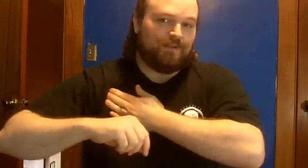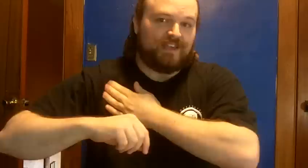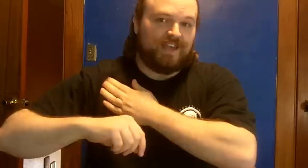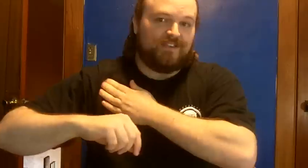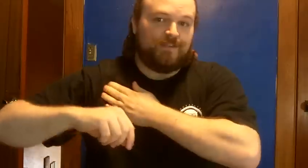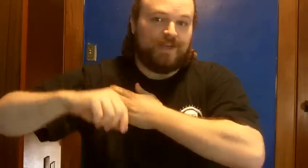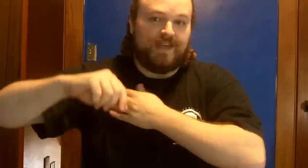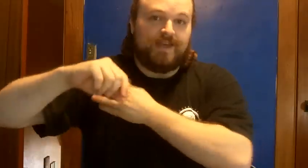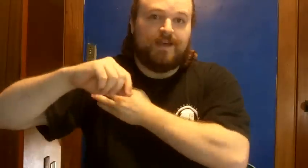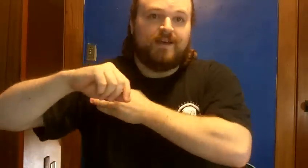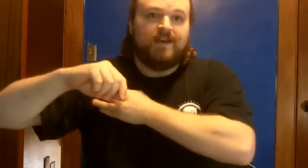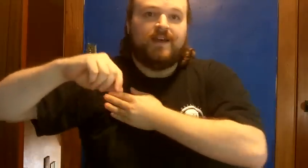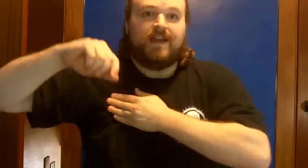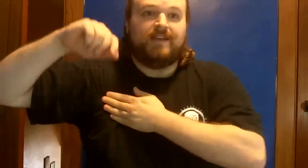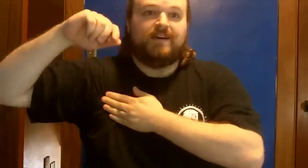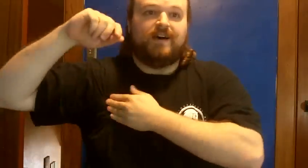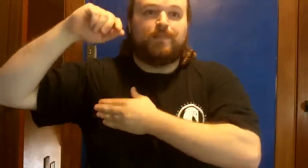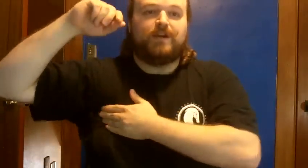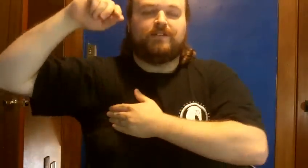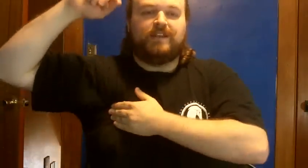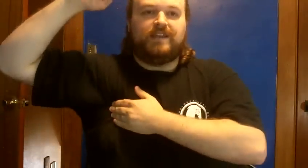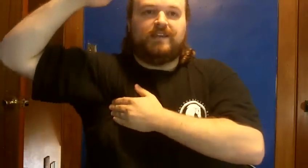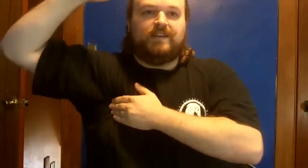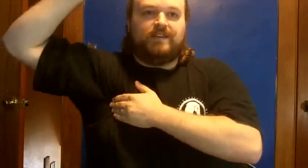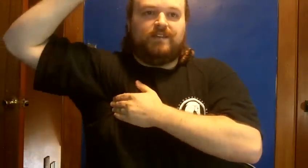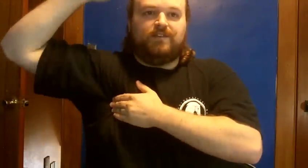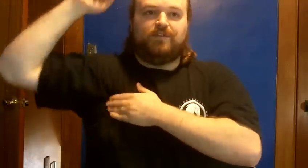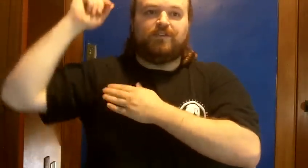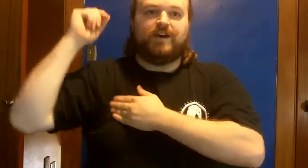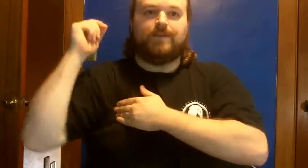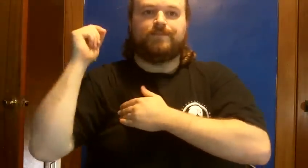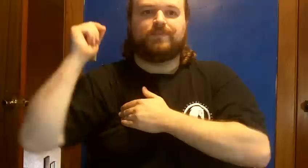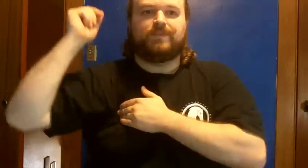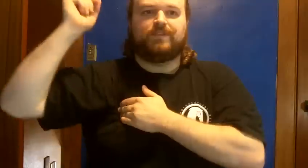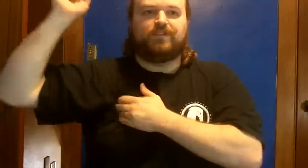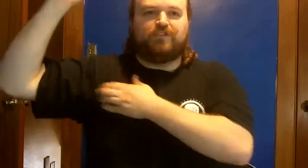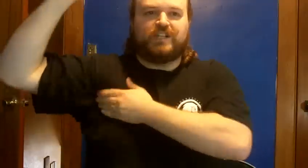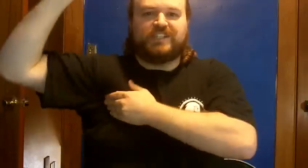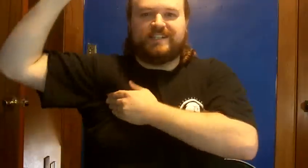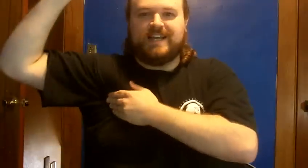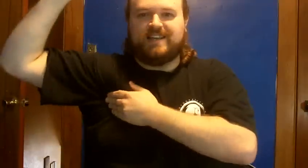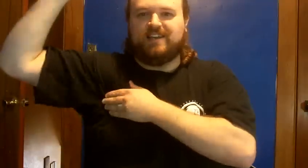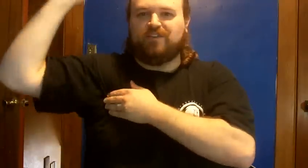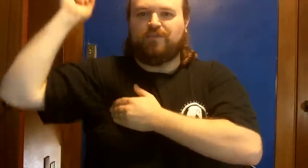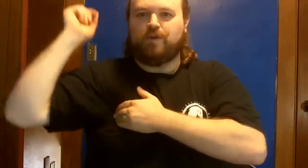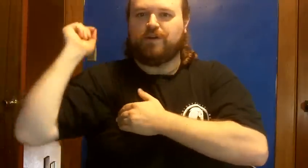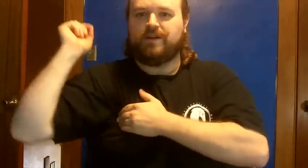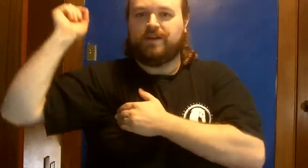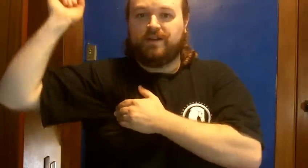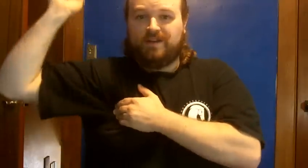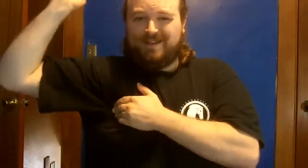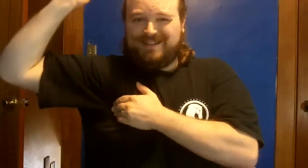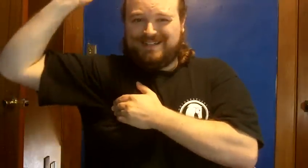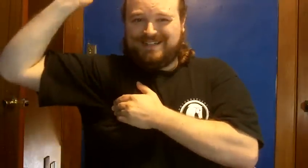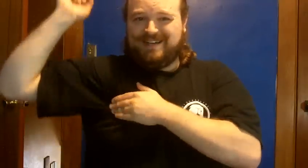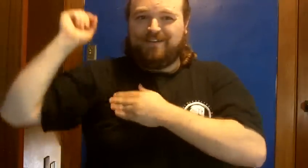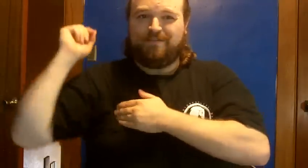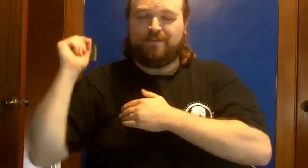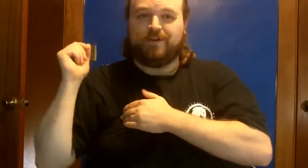that was a case to me and apparently there's um they're stretching techniques for for